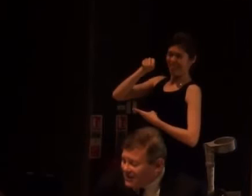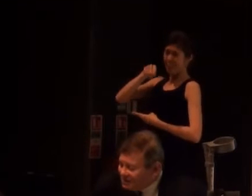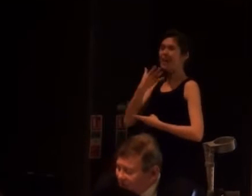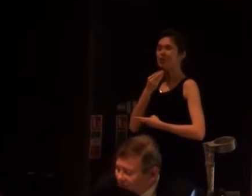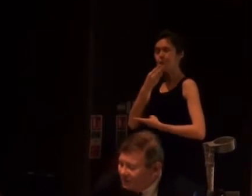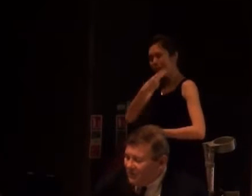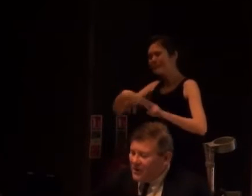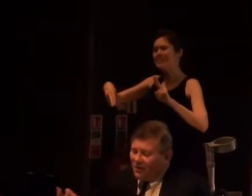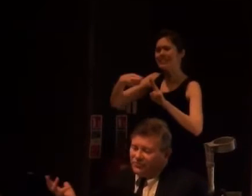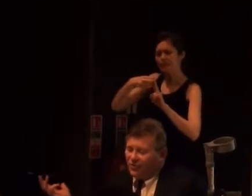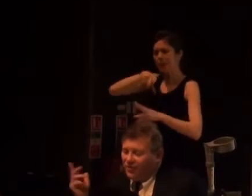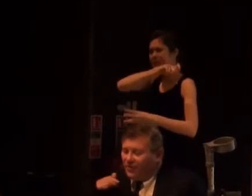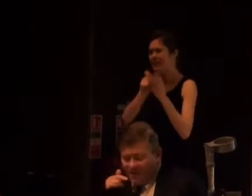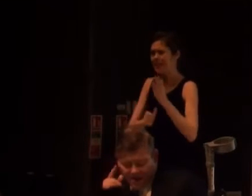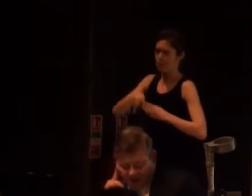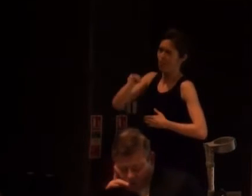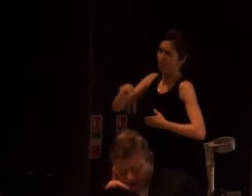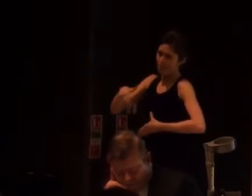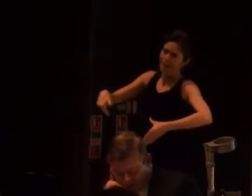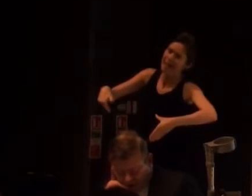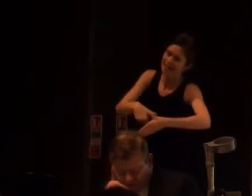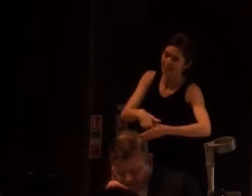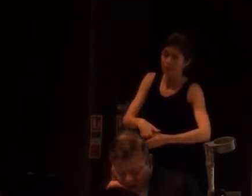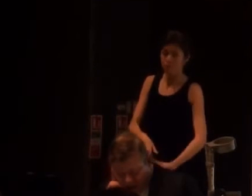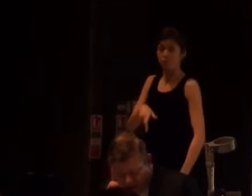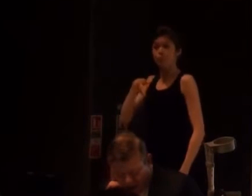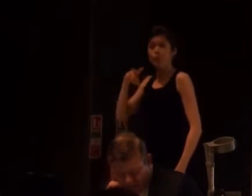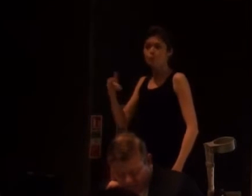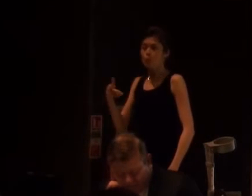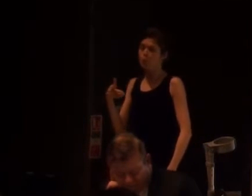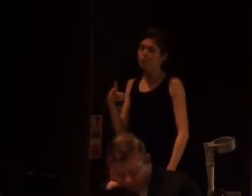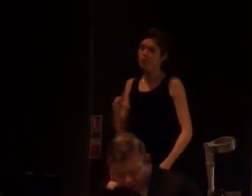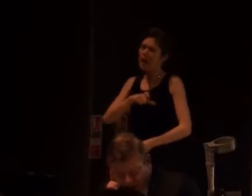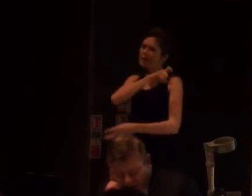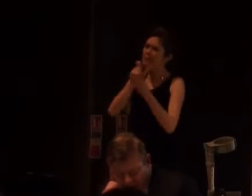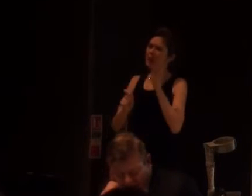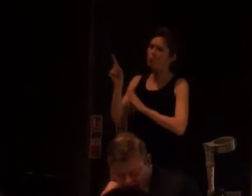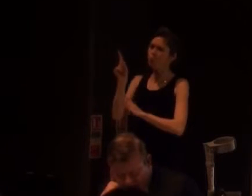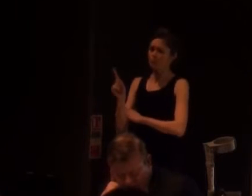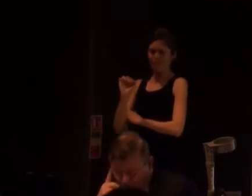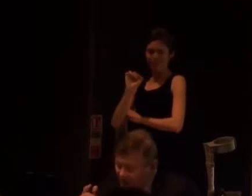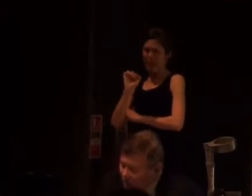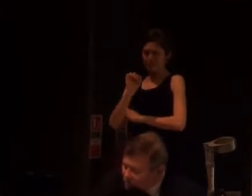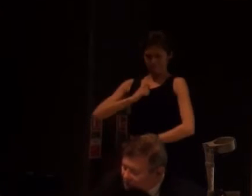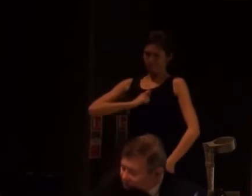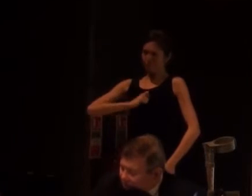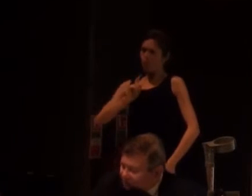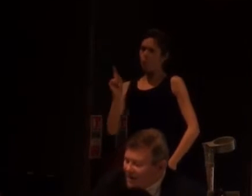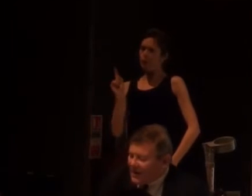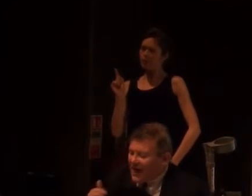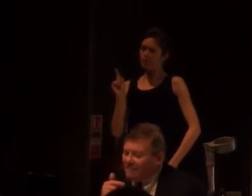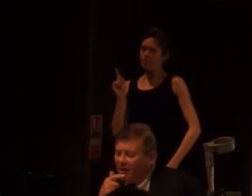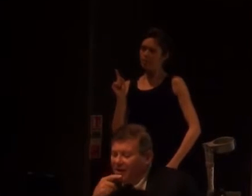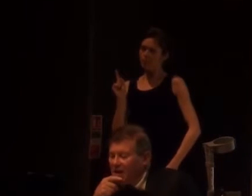And so we go through. We're a burden, and we also